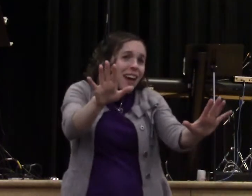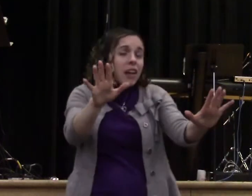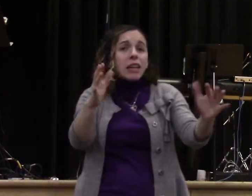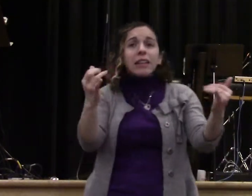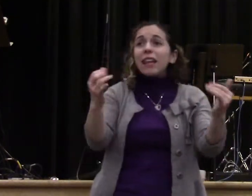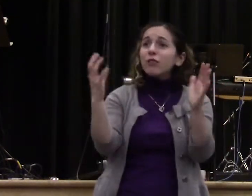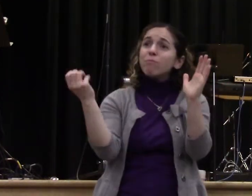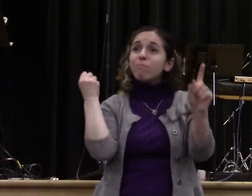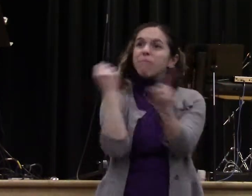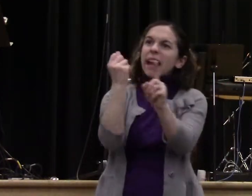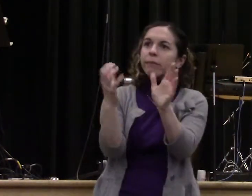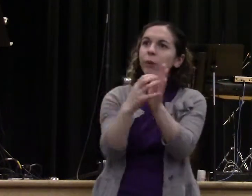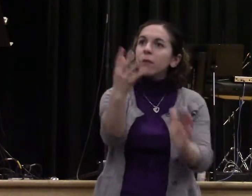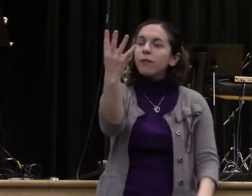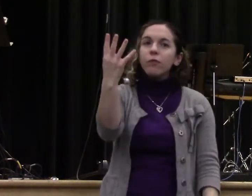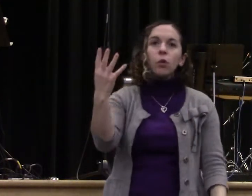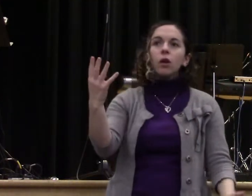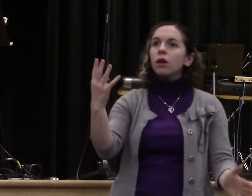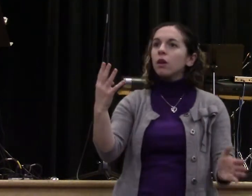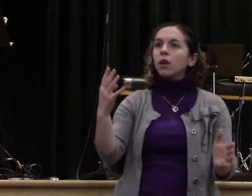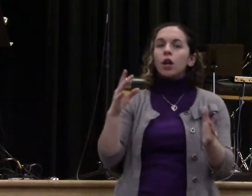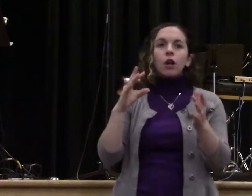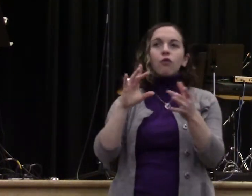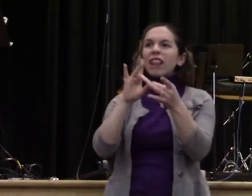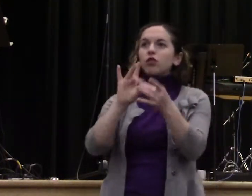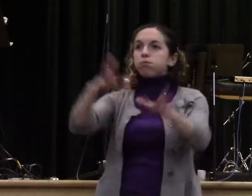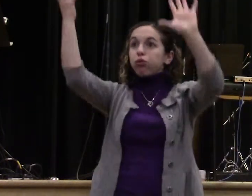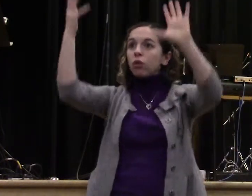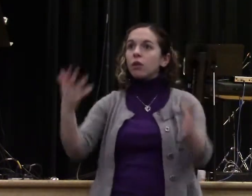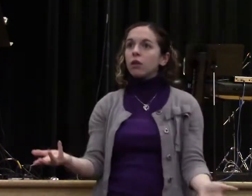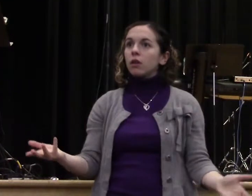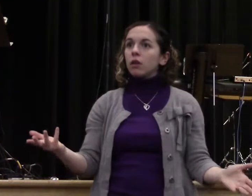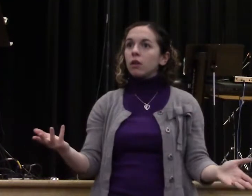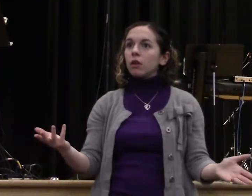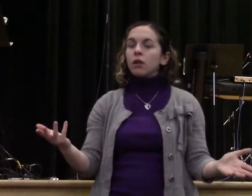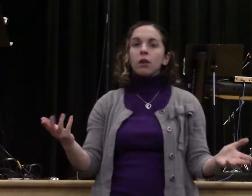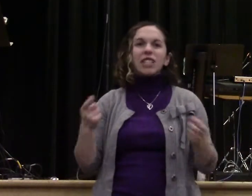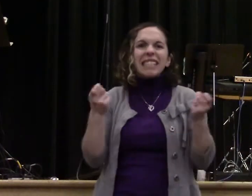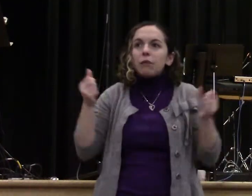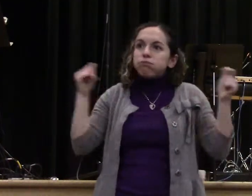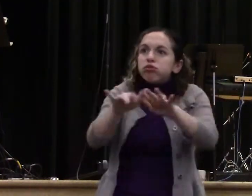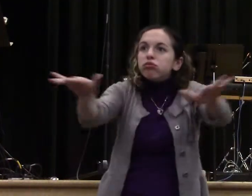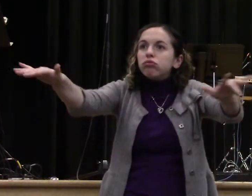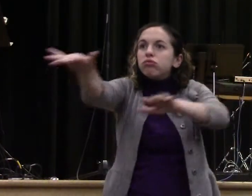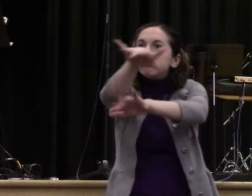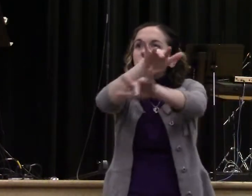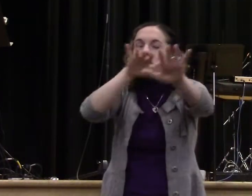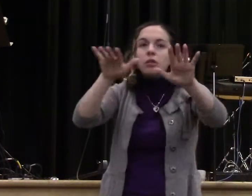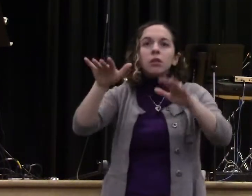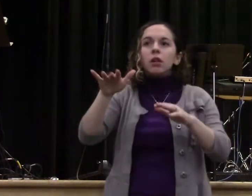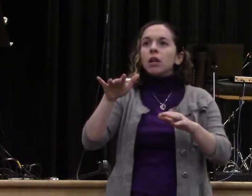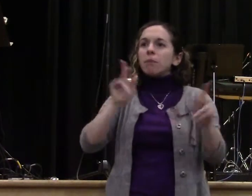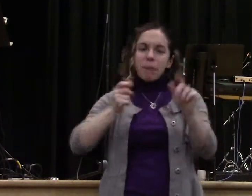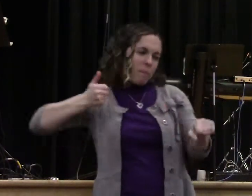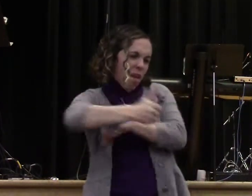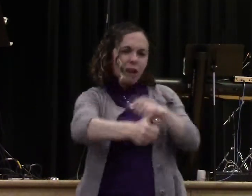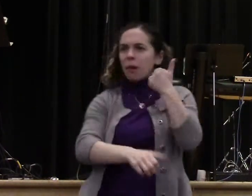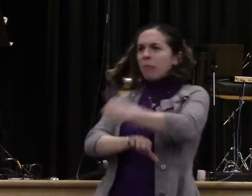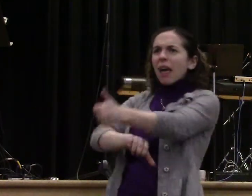disobeyed God, encouraged Adam to join the mess. They pointed fingers at each other. They played a professional round of the blame game. And the